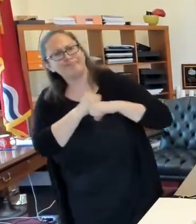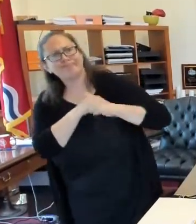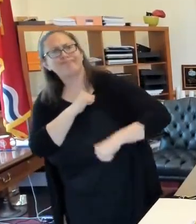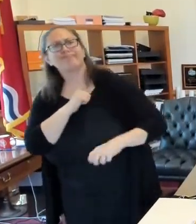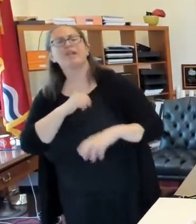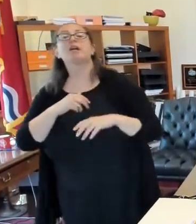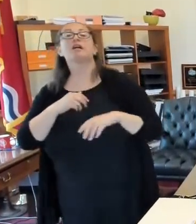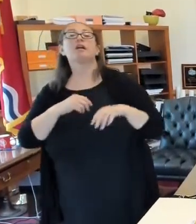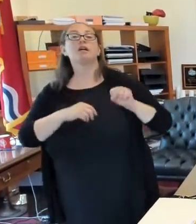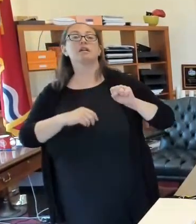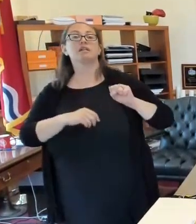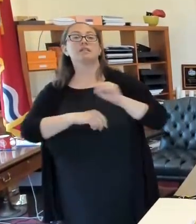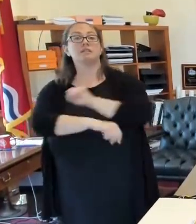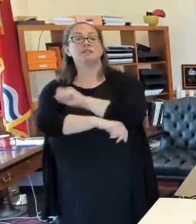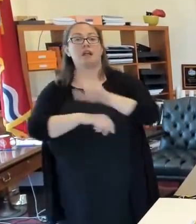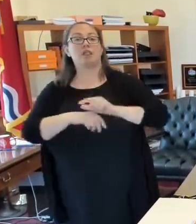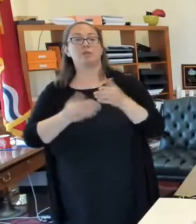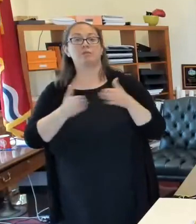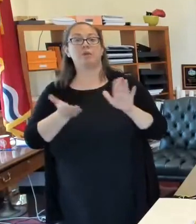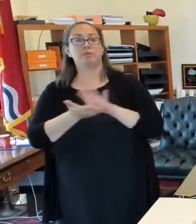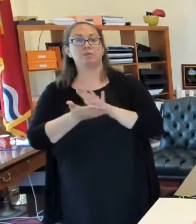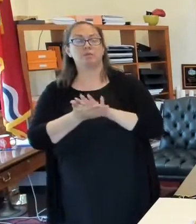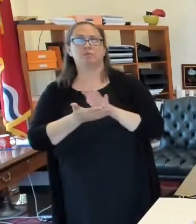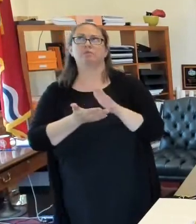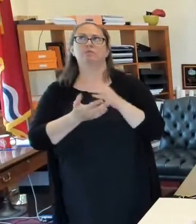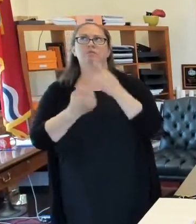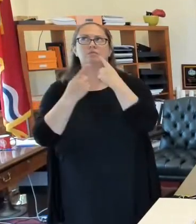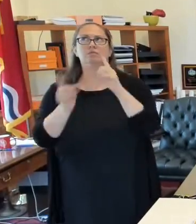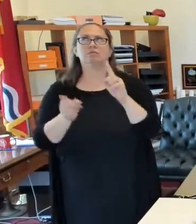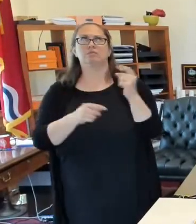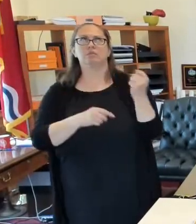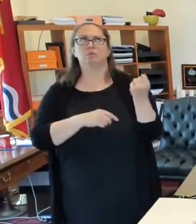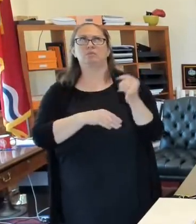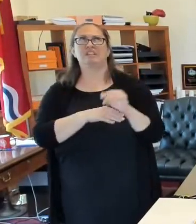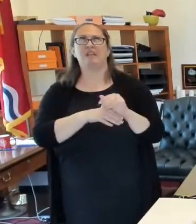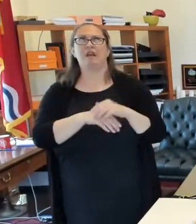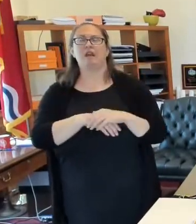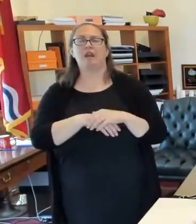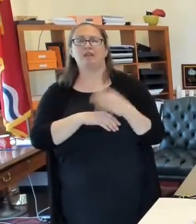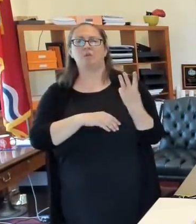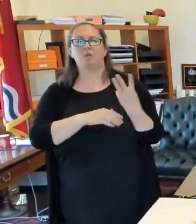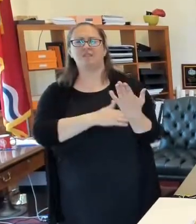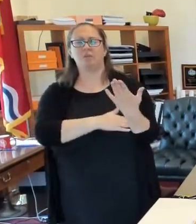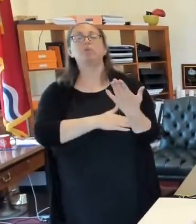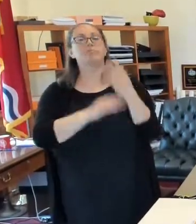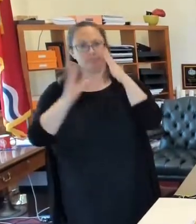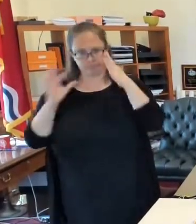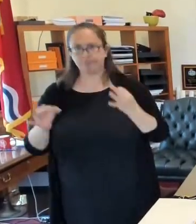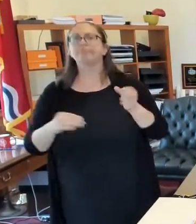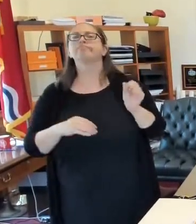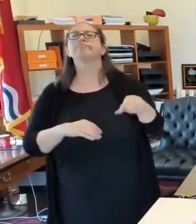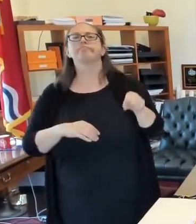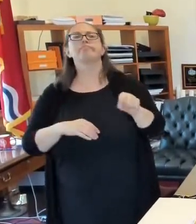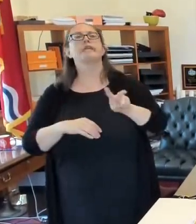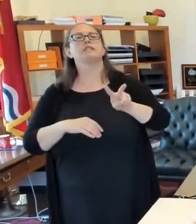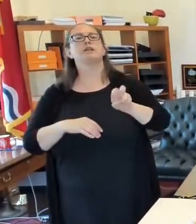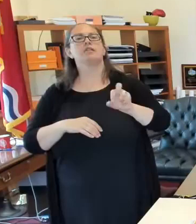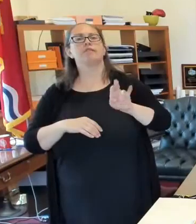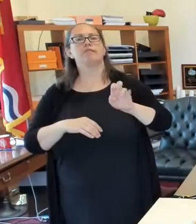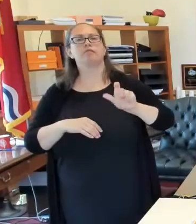St. Louis Public Schools made the announcement, I think it was Tuesday night or Wednesday morning, that they are going all virtual. Now,